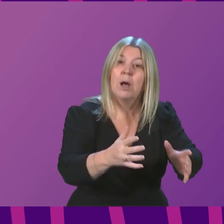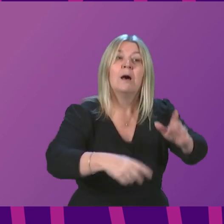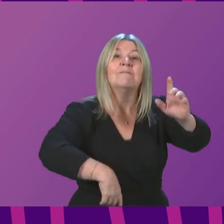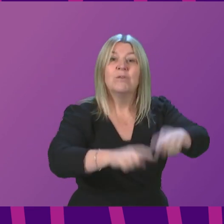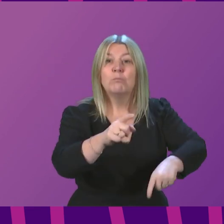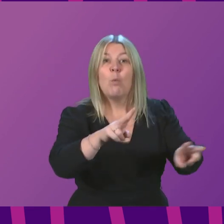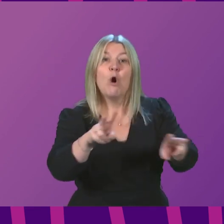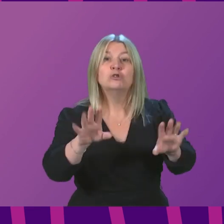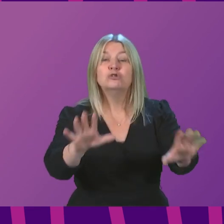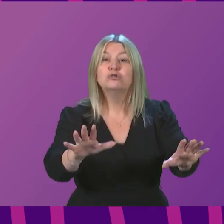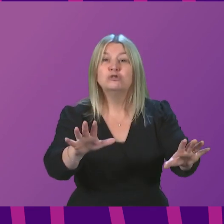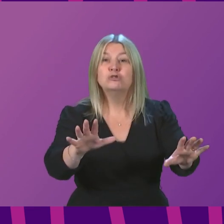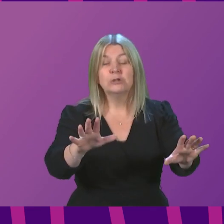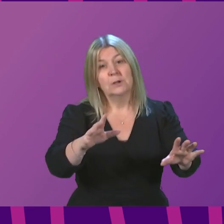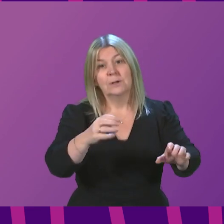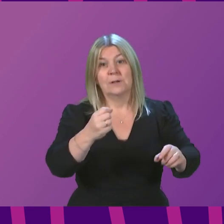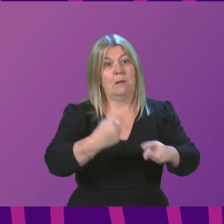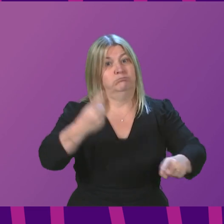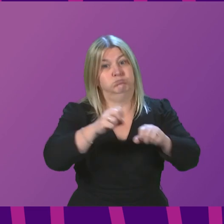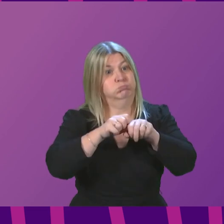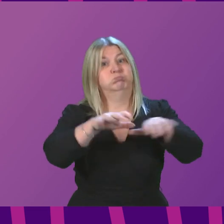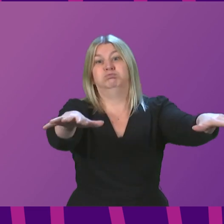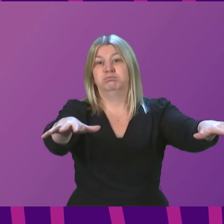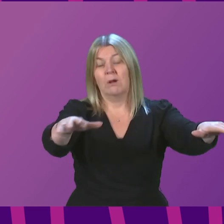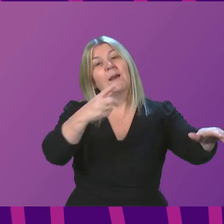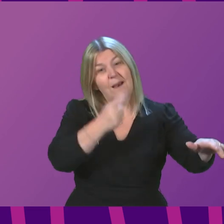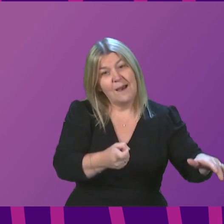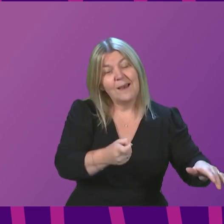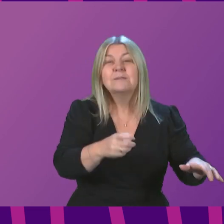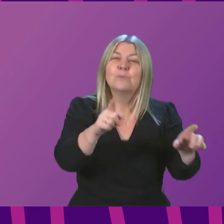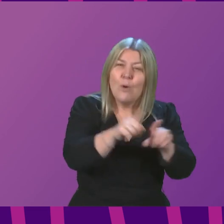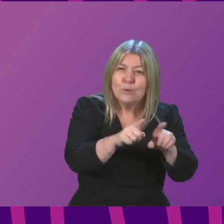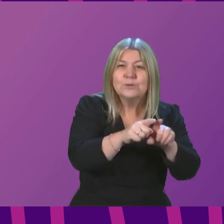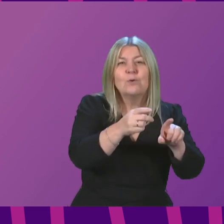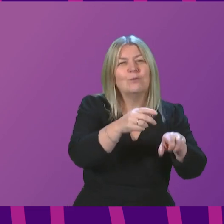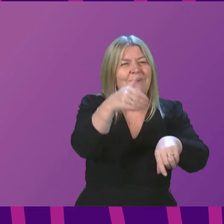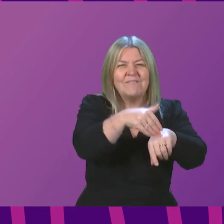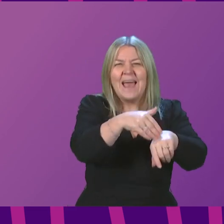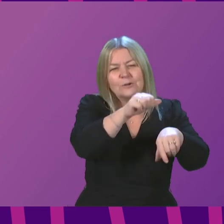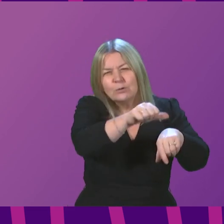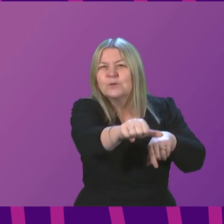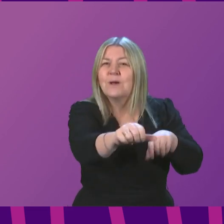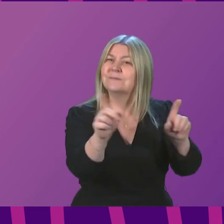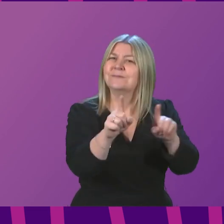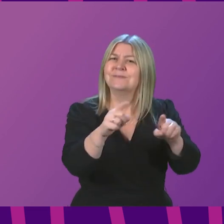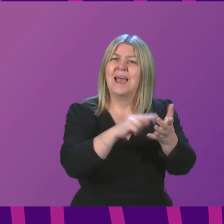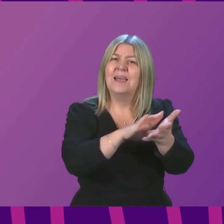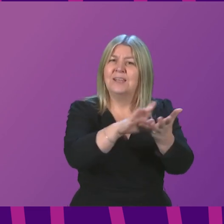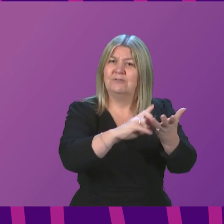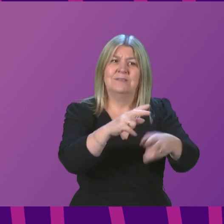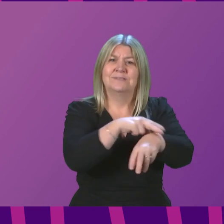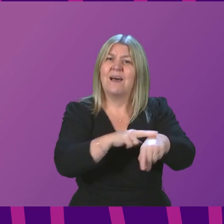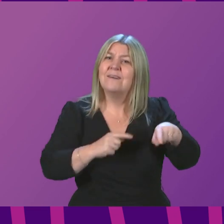Omicron, but also the greater impact that these events have on emergency services that are already stretched and some of the risks